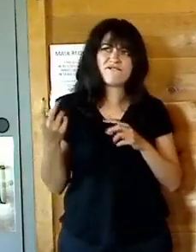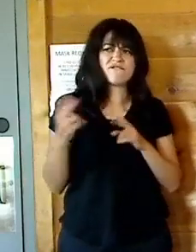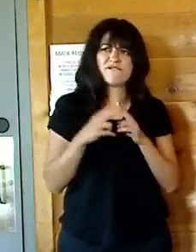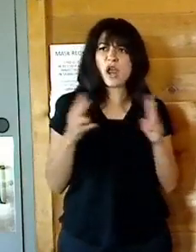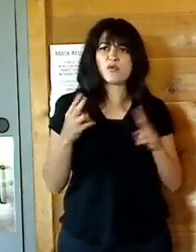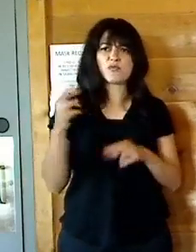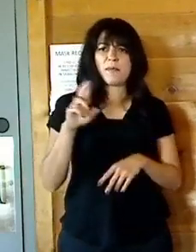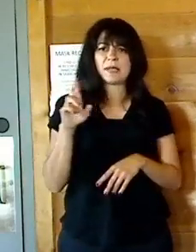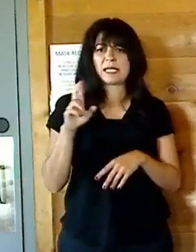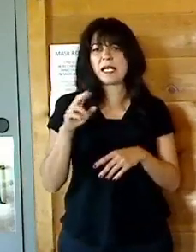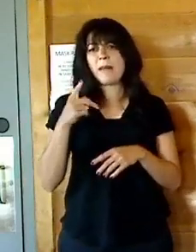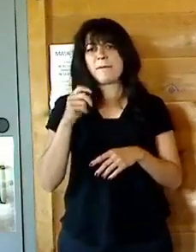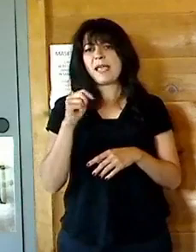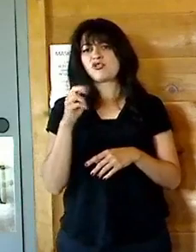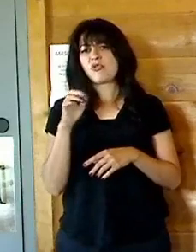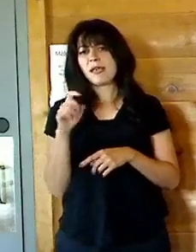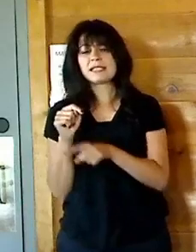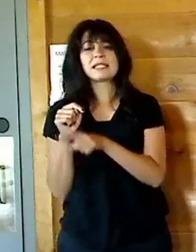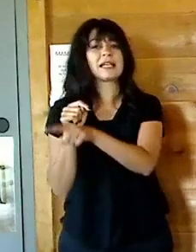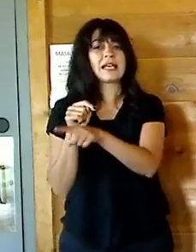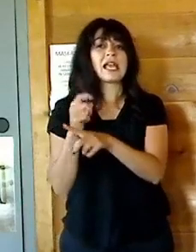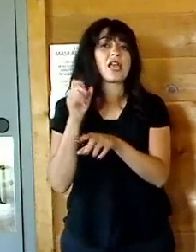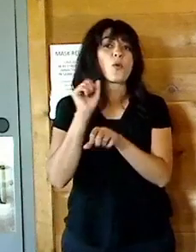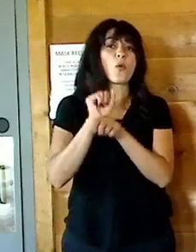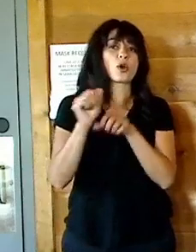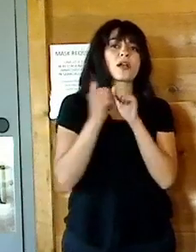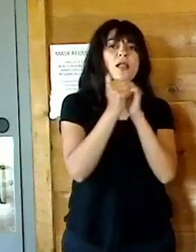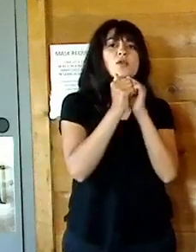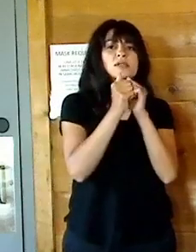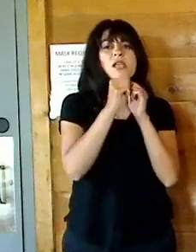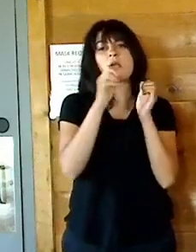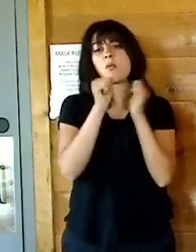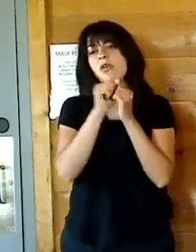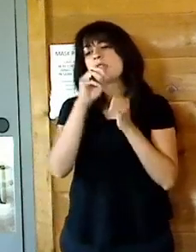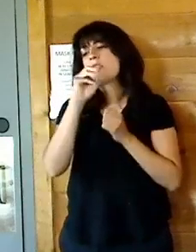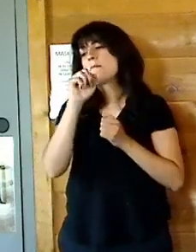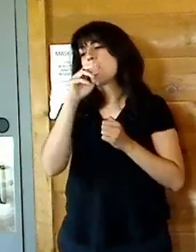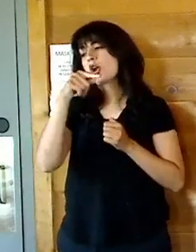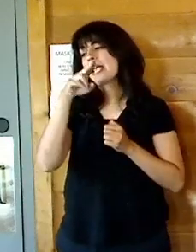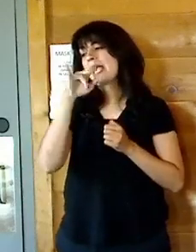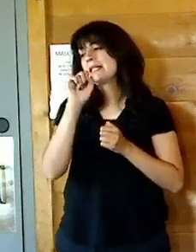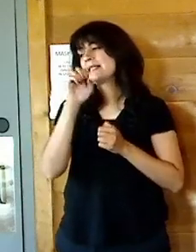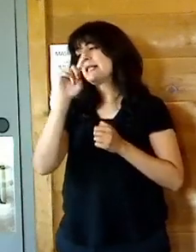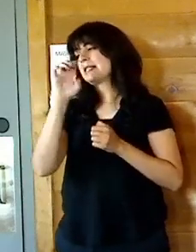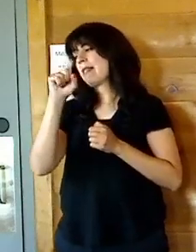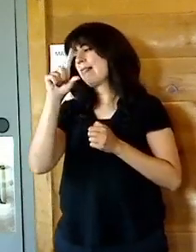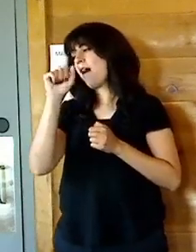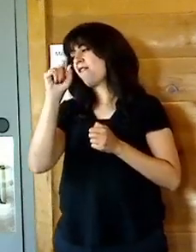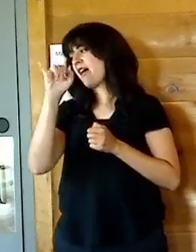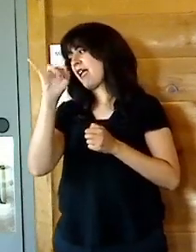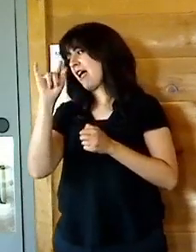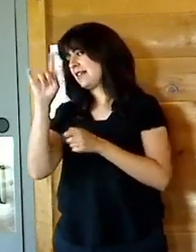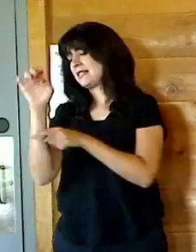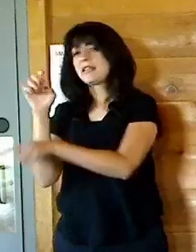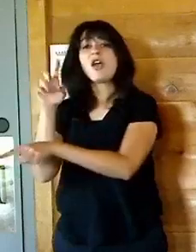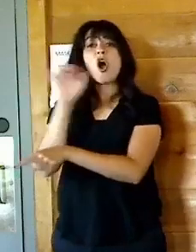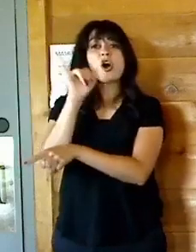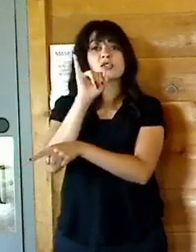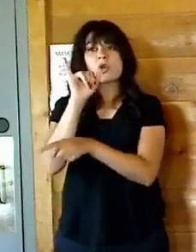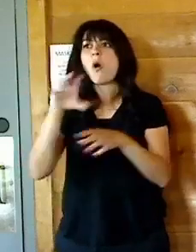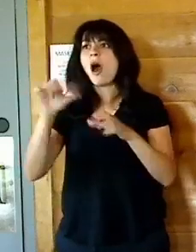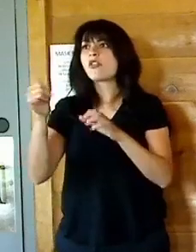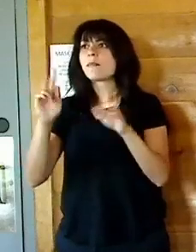But, you know, he worked very closely with Marquis de Lafayette and others. Okay. Fair enough. Yes. And the ratification of the Constitution.